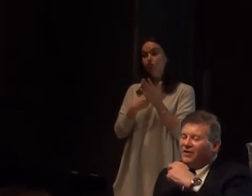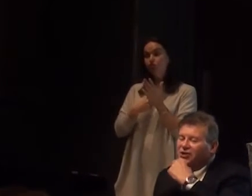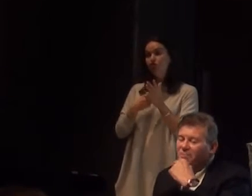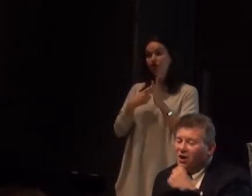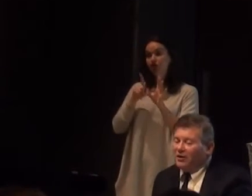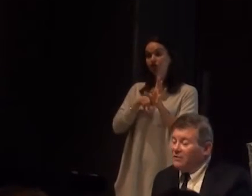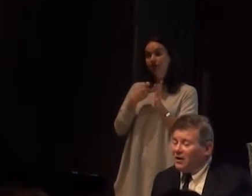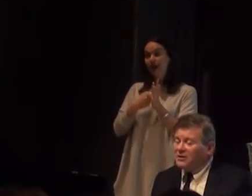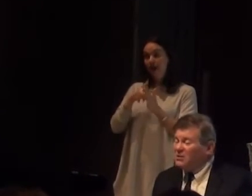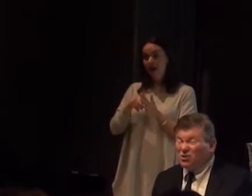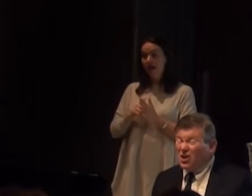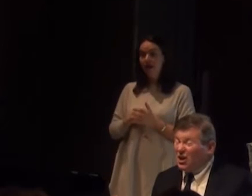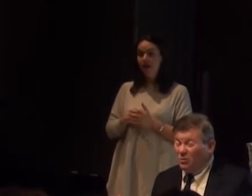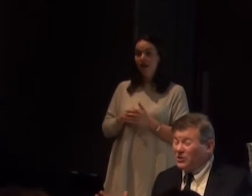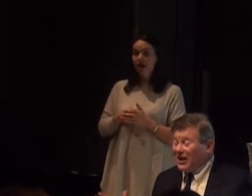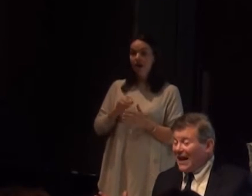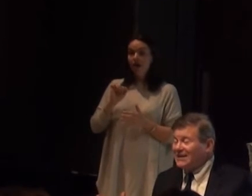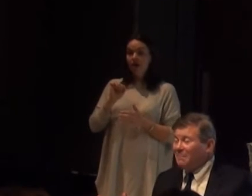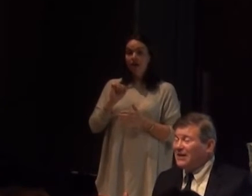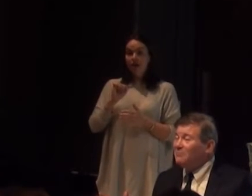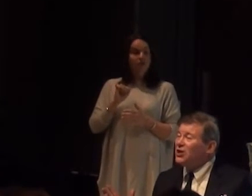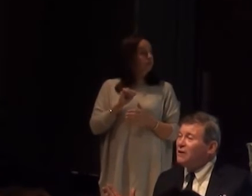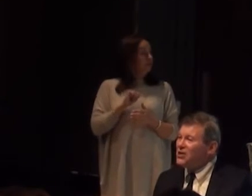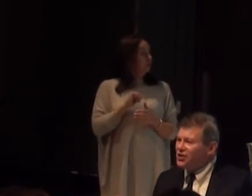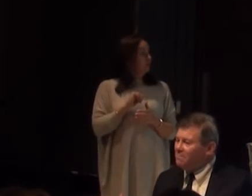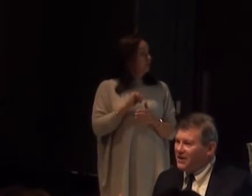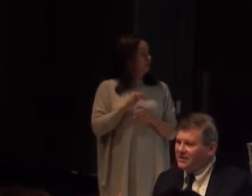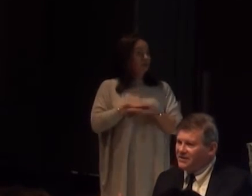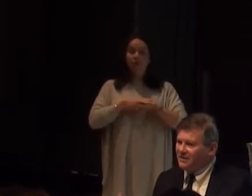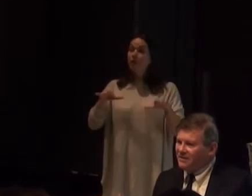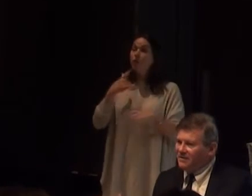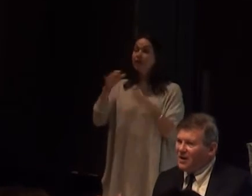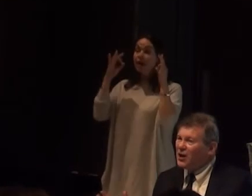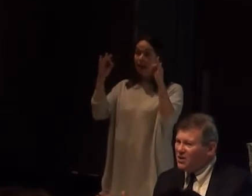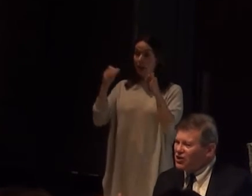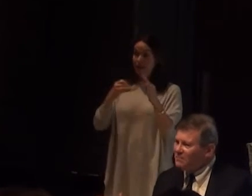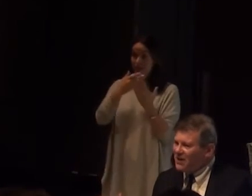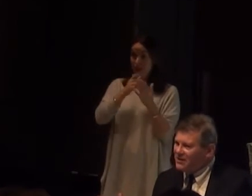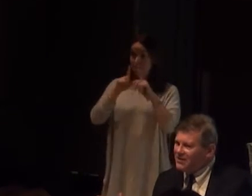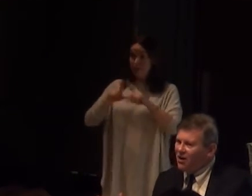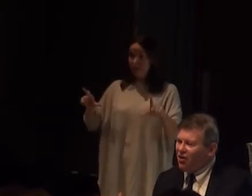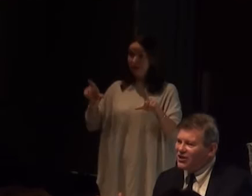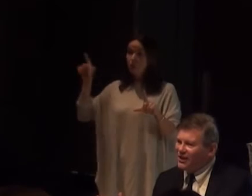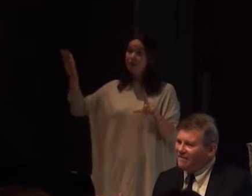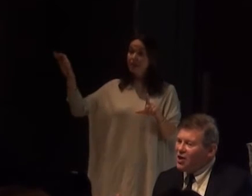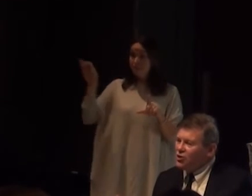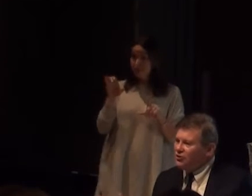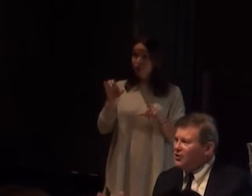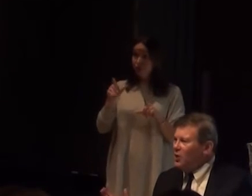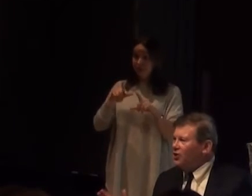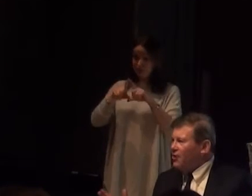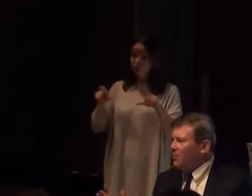the Cripple of Inishmar. This wasn't a classic piece, it was a commissioned piece. A commissioned piece of writing,